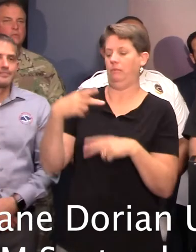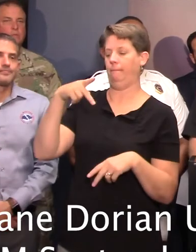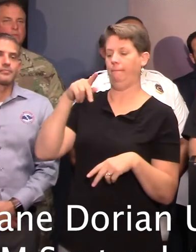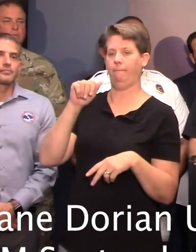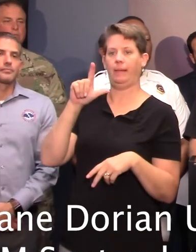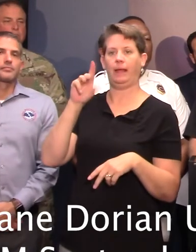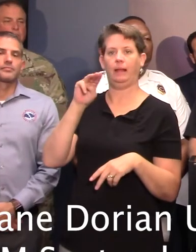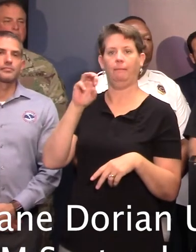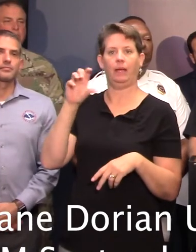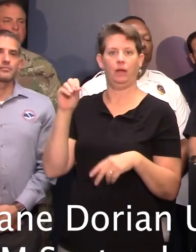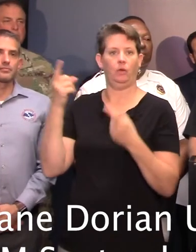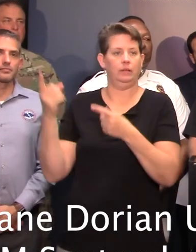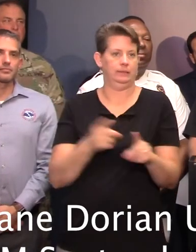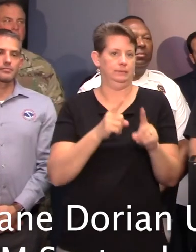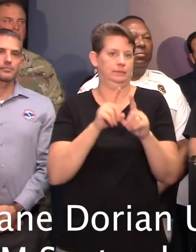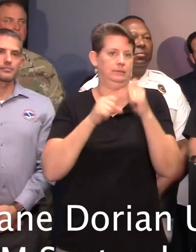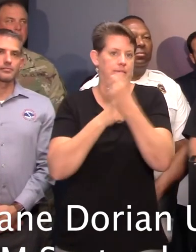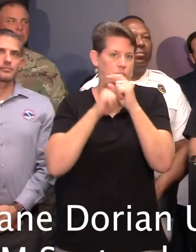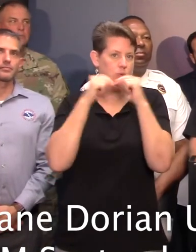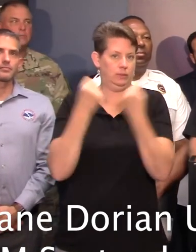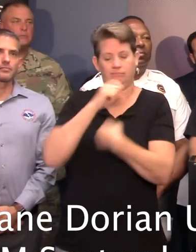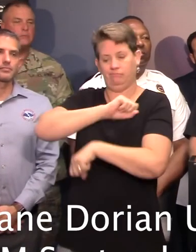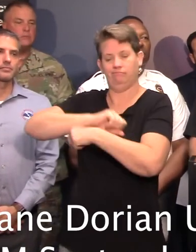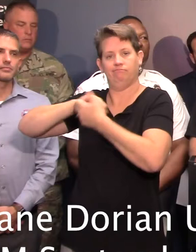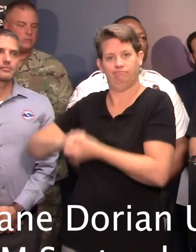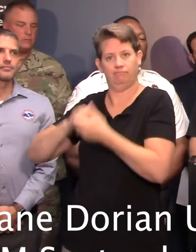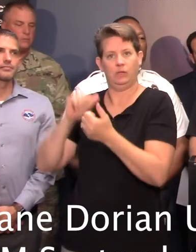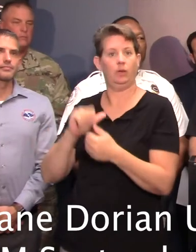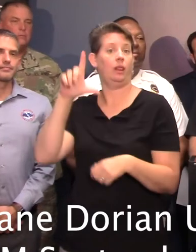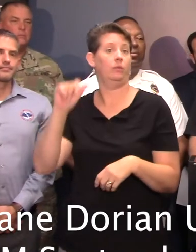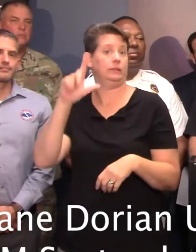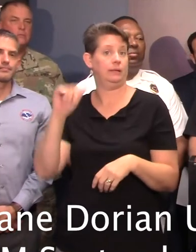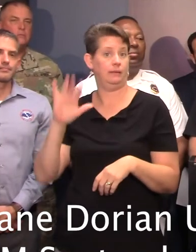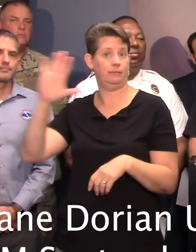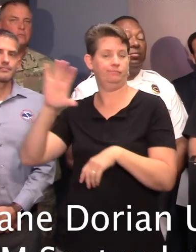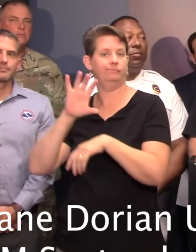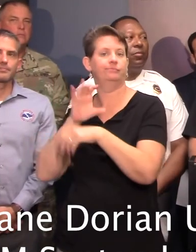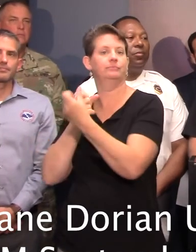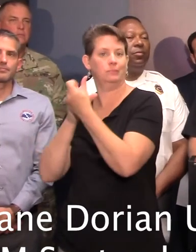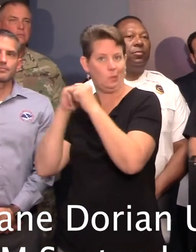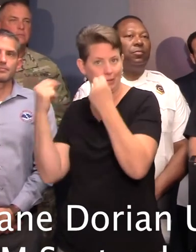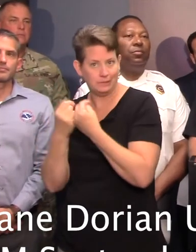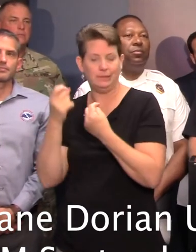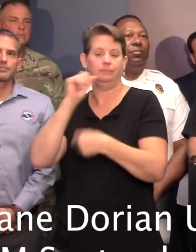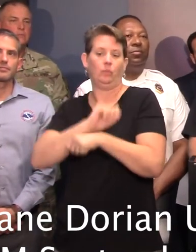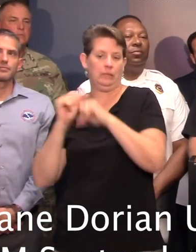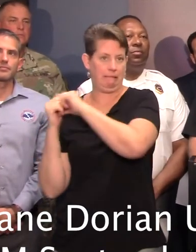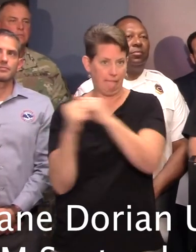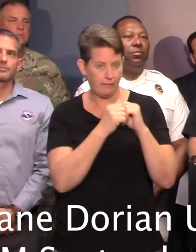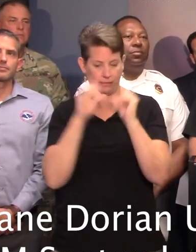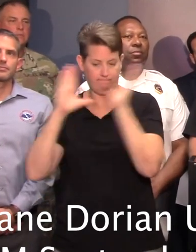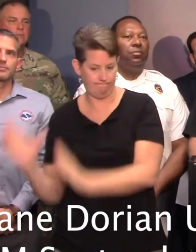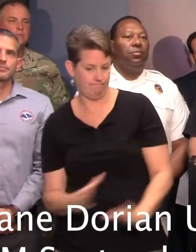Team, has been working with the Louisiana State Fire Marshal's Office Incident Support Team most of this week, planning for this staging